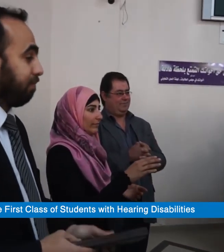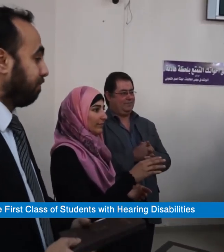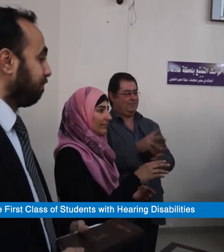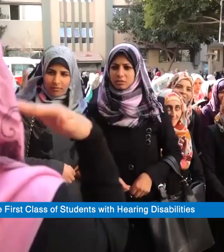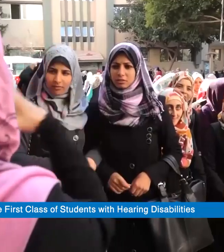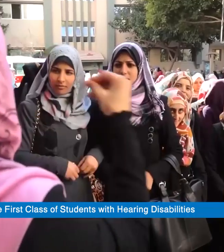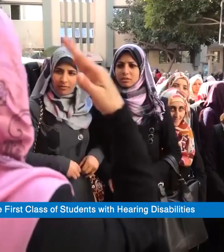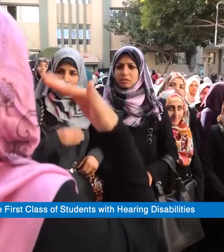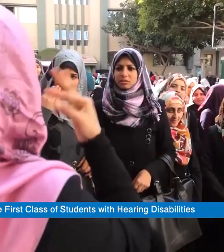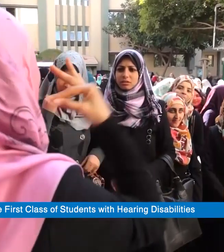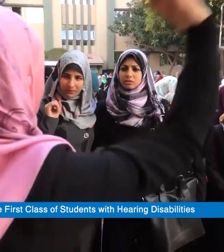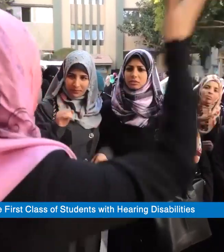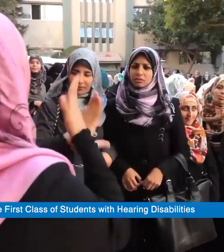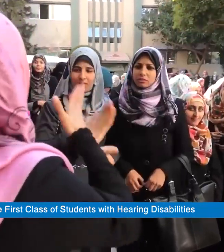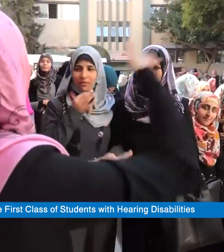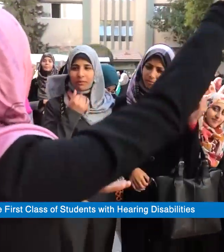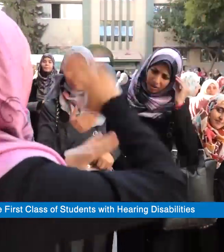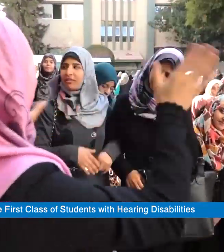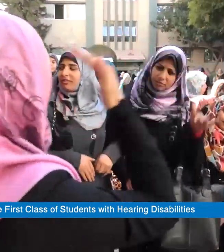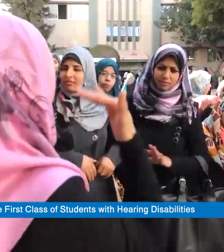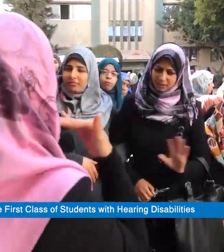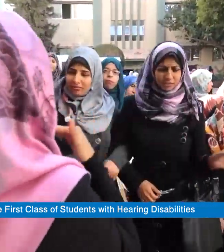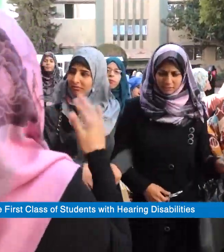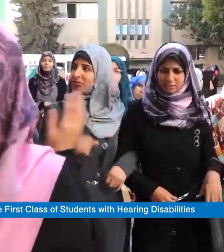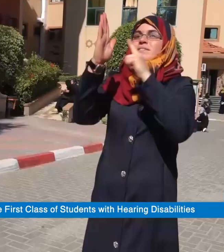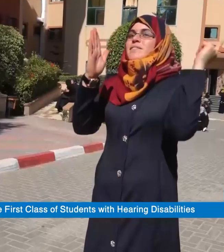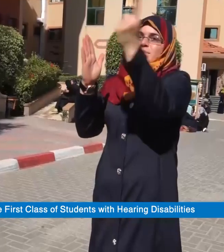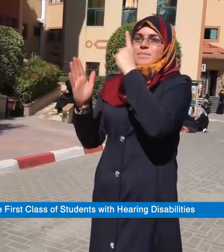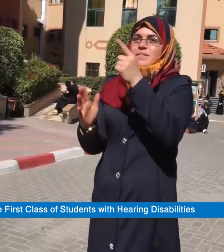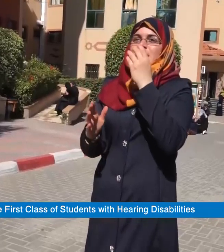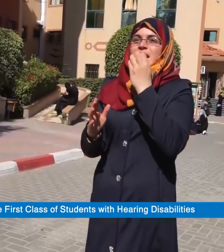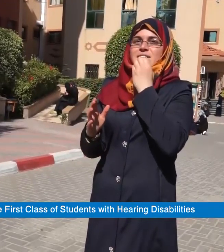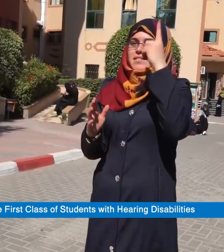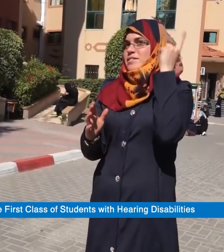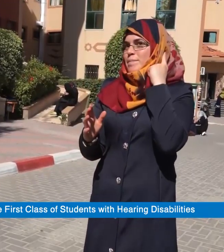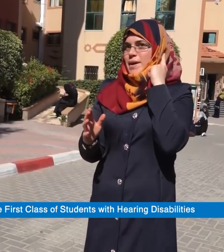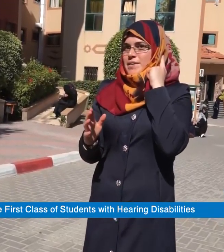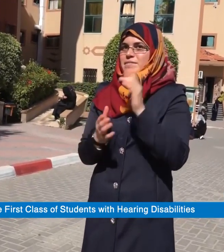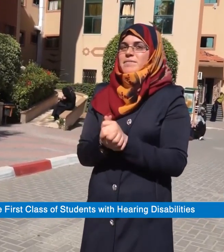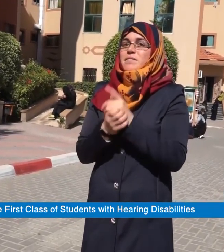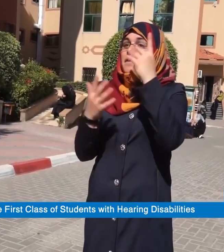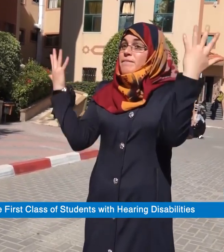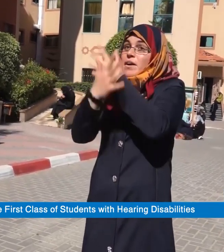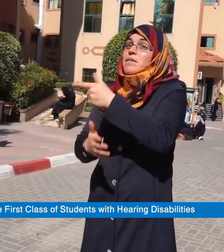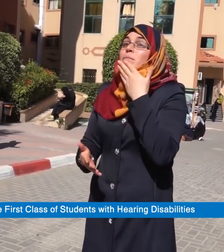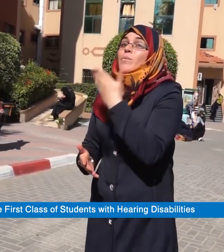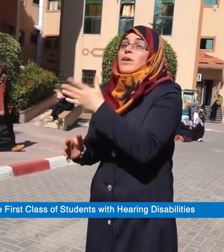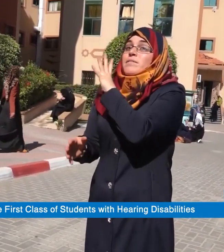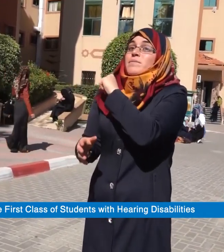When I first heard that, in Palestine, the Islamic University now has a major for deaf students, I felt very happy